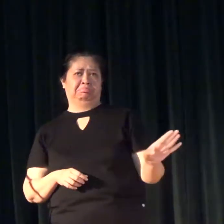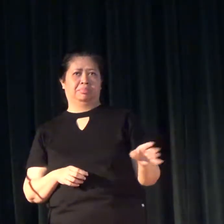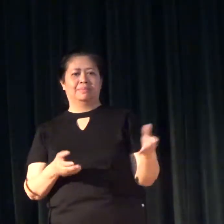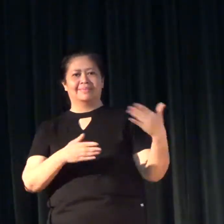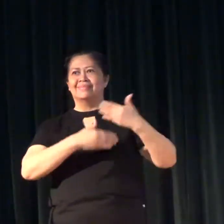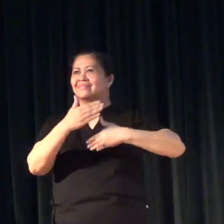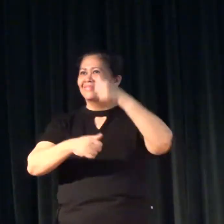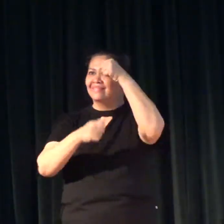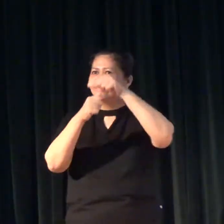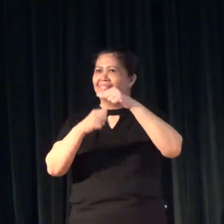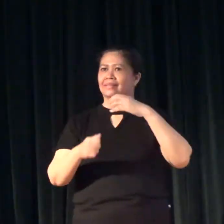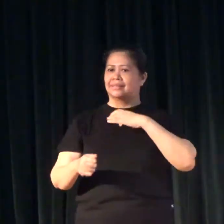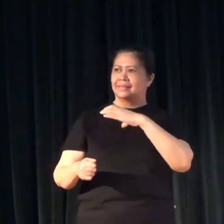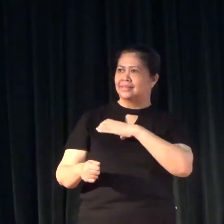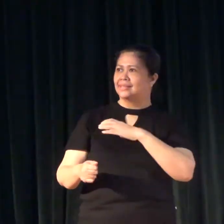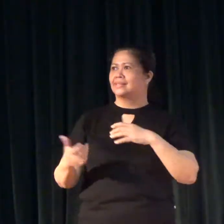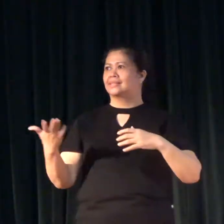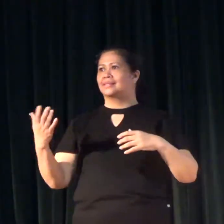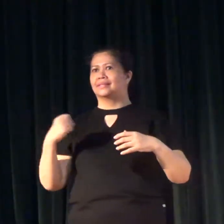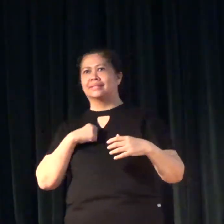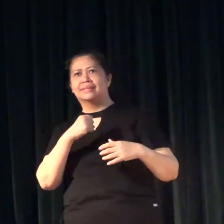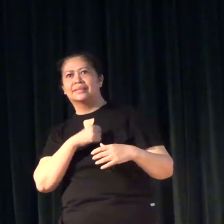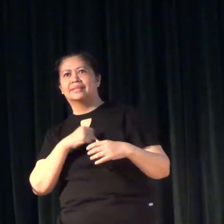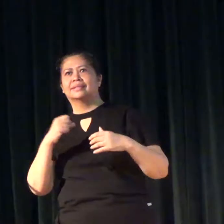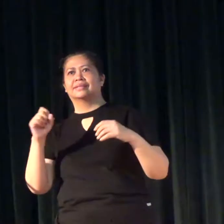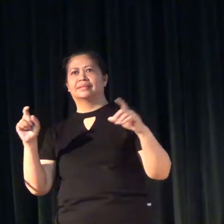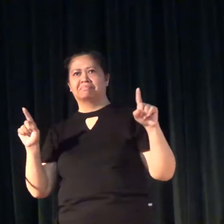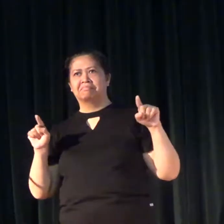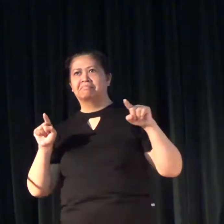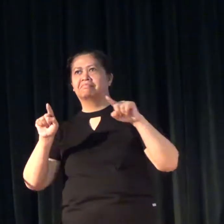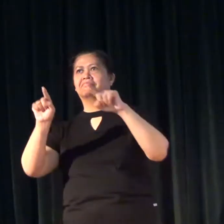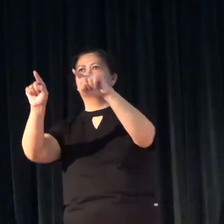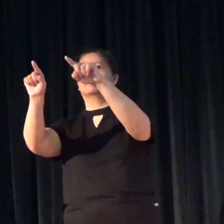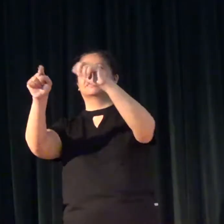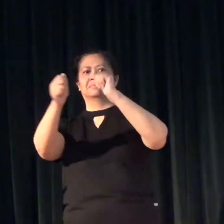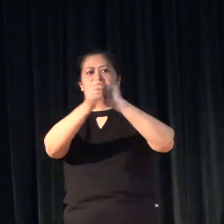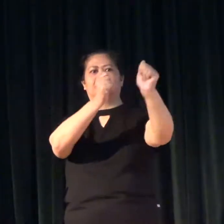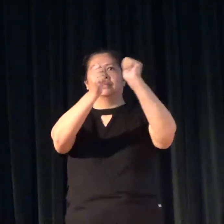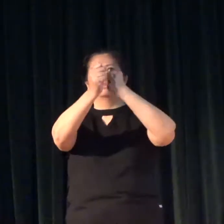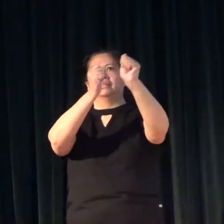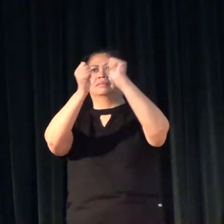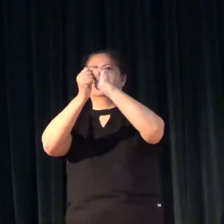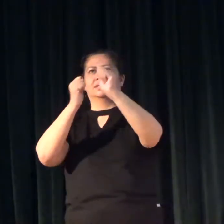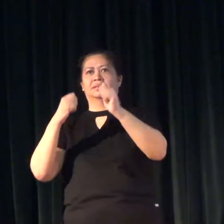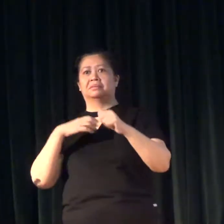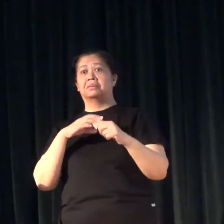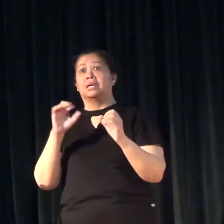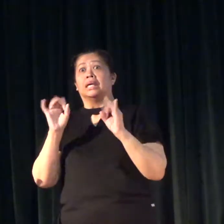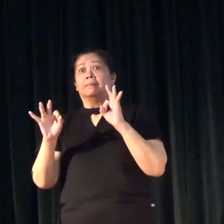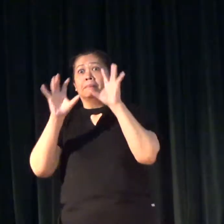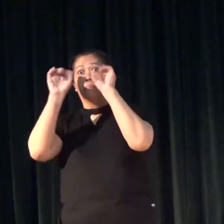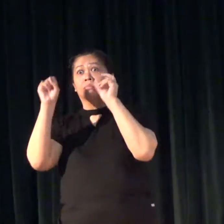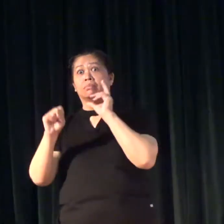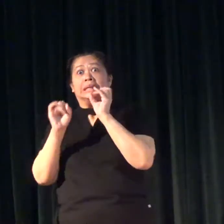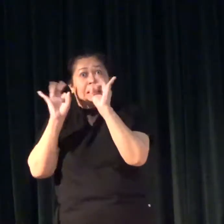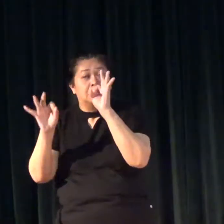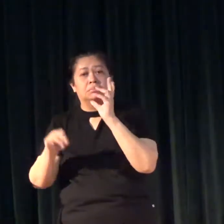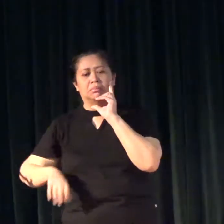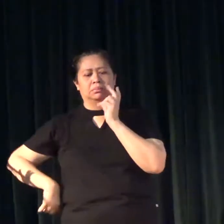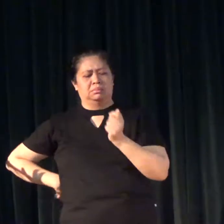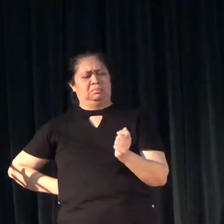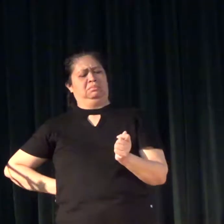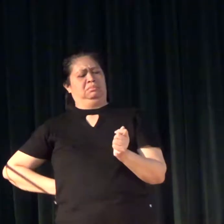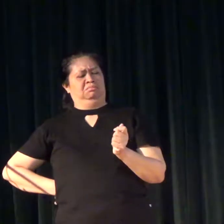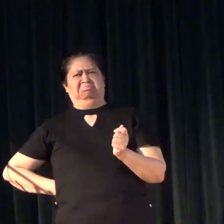passed Congress, it passed the House of Representatives, passed the Senate. But if President Dupente said